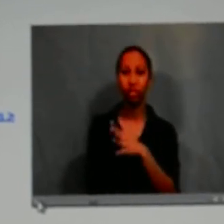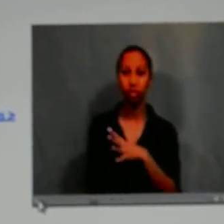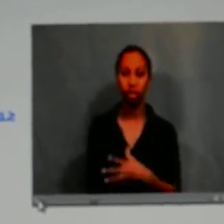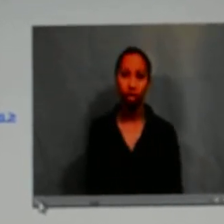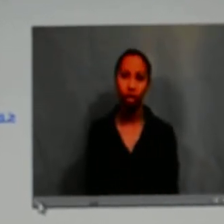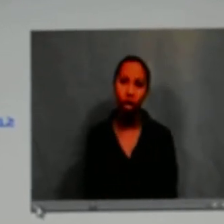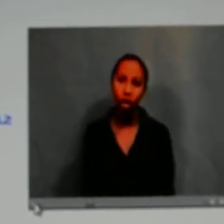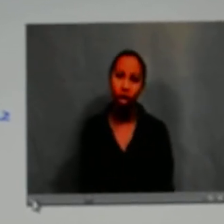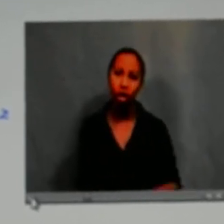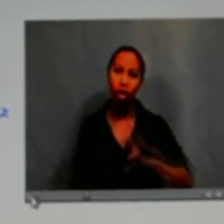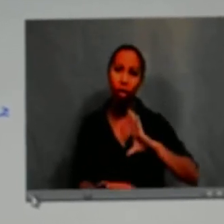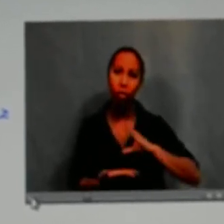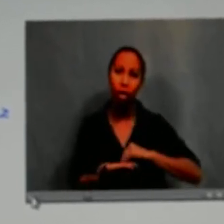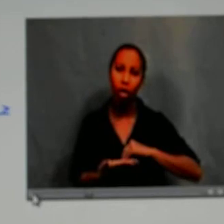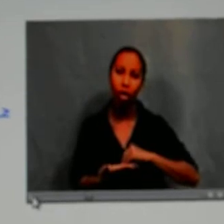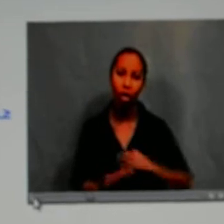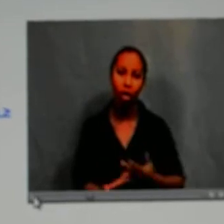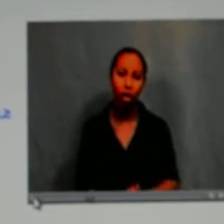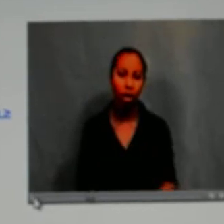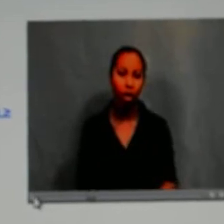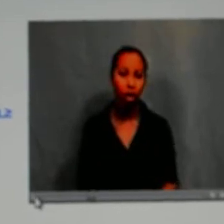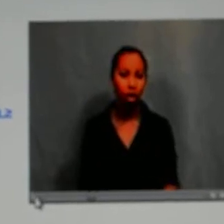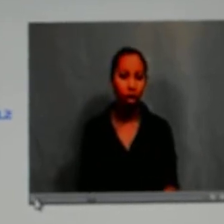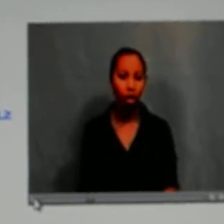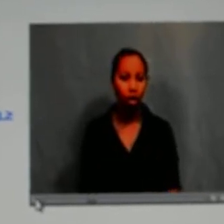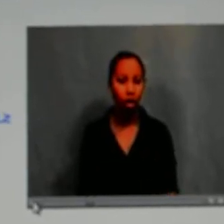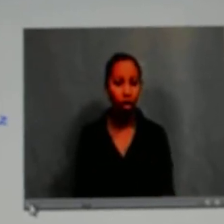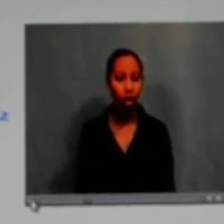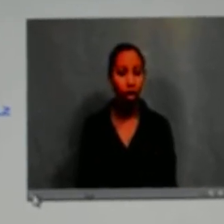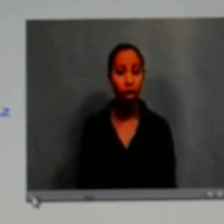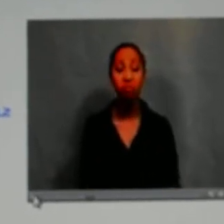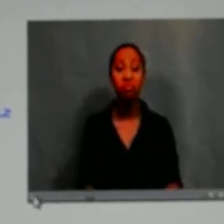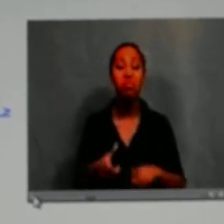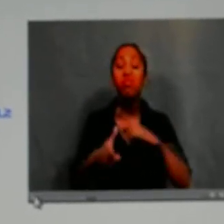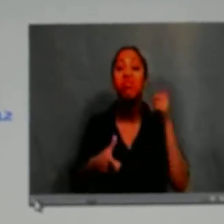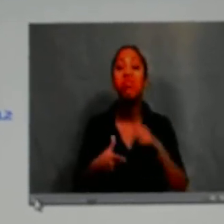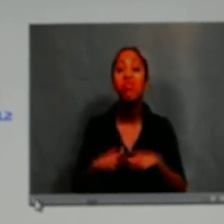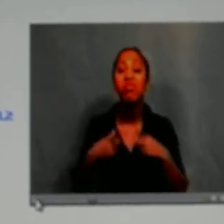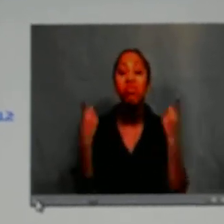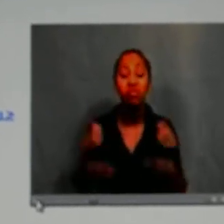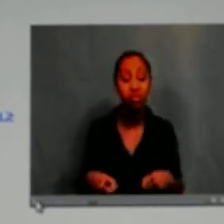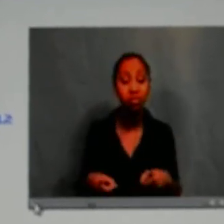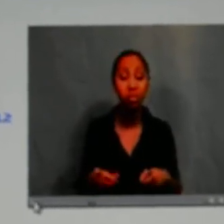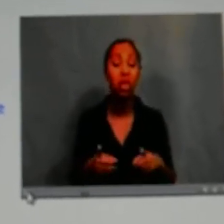Paul, that's really good. And he looked at mine and wasn't that impressed. I was so down.